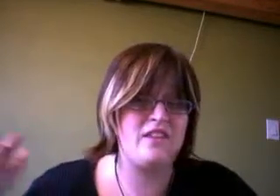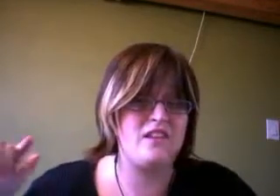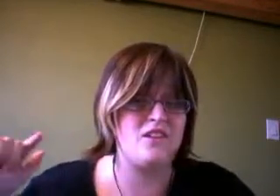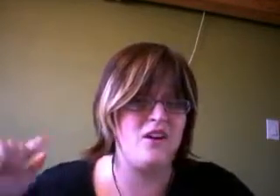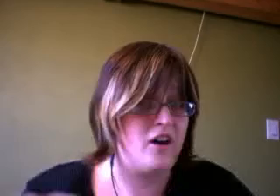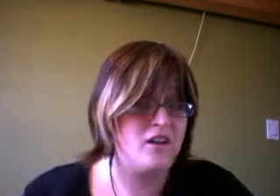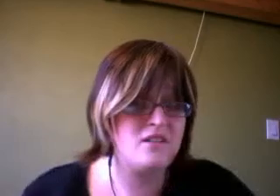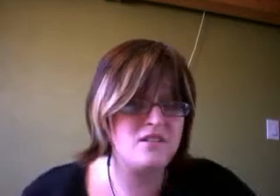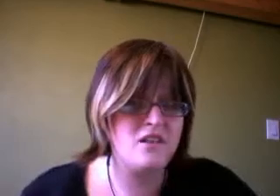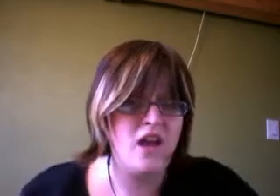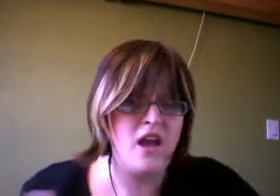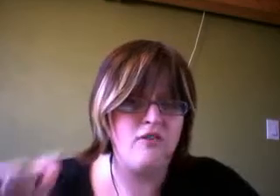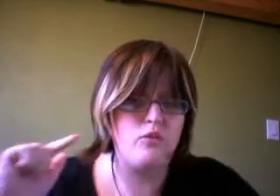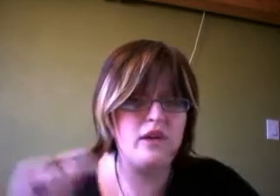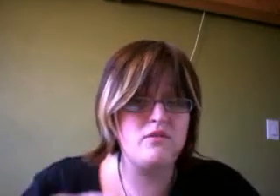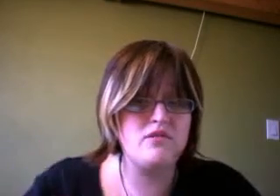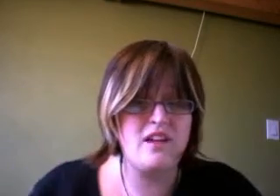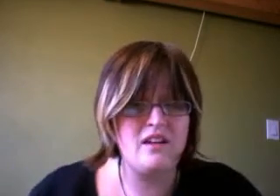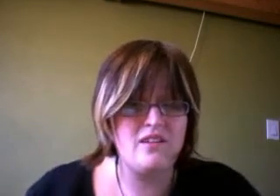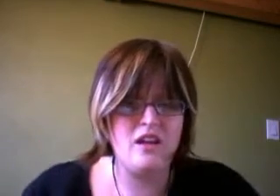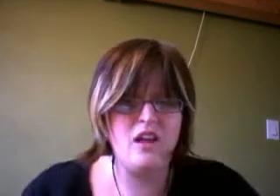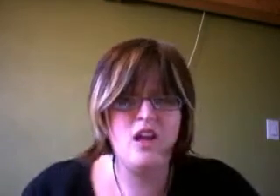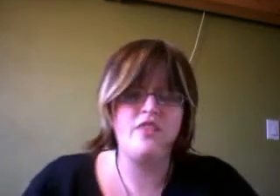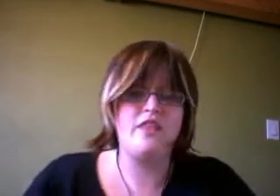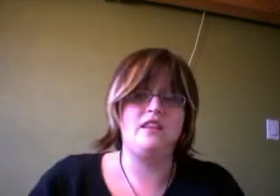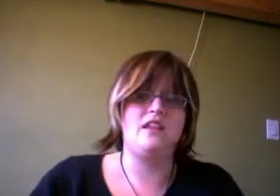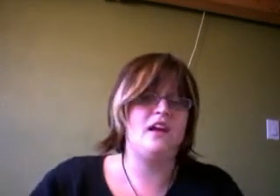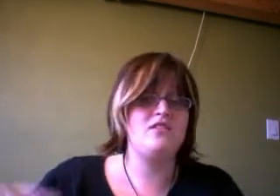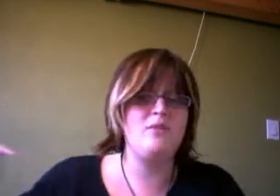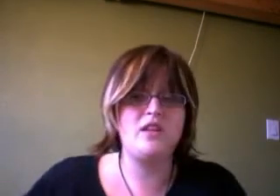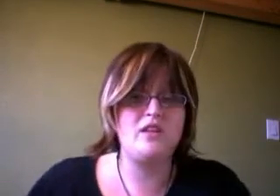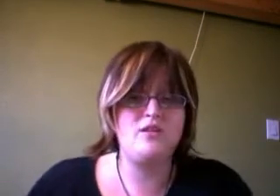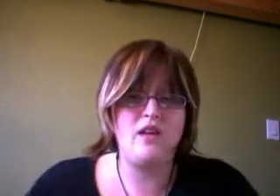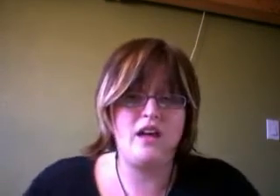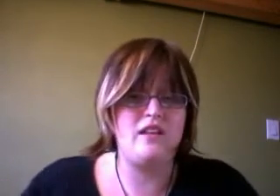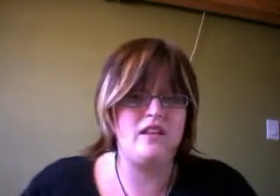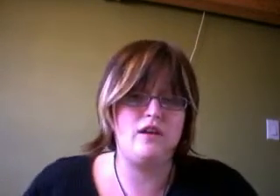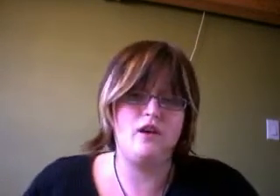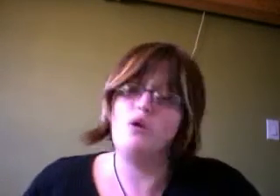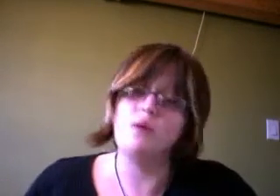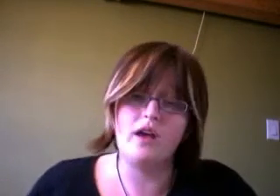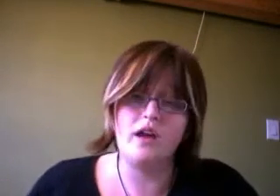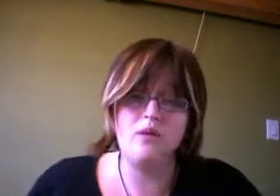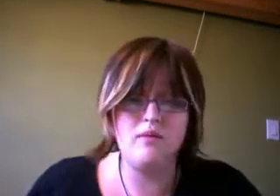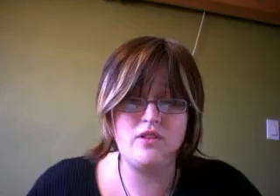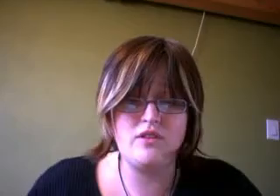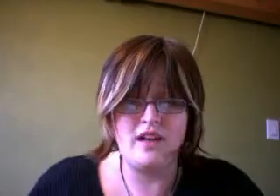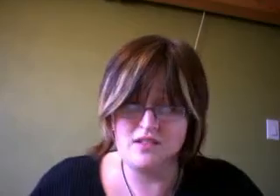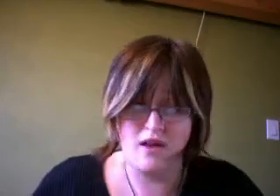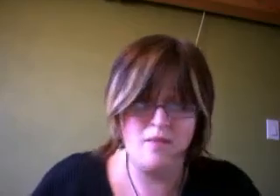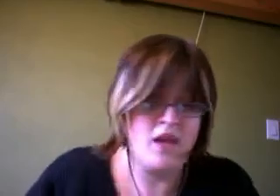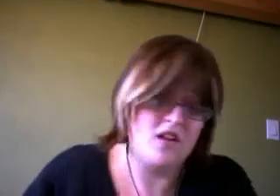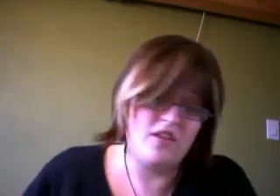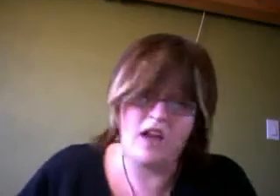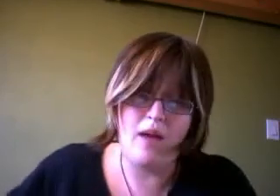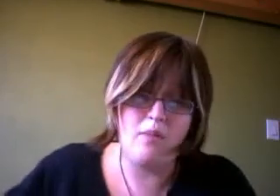that's on us. If we don't say anything, then the next time that they do that and they think, Oh, well, I got away with it last time. Nothing happened.